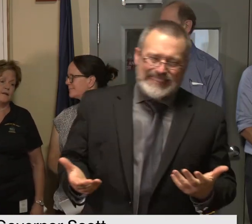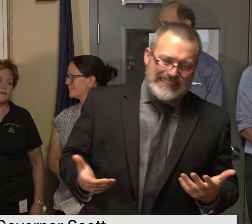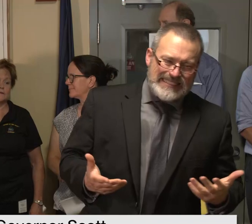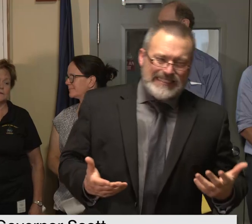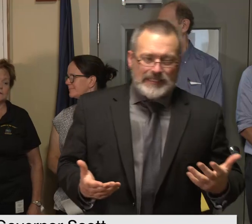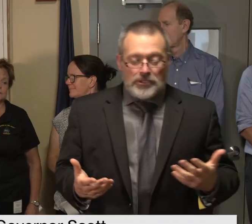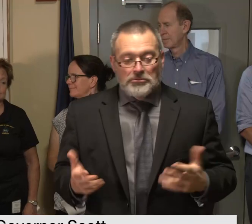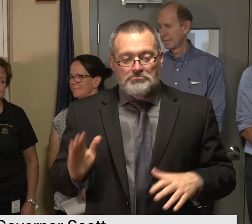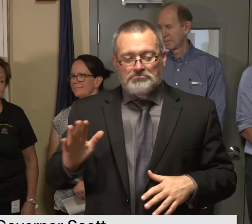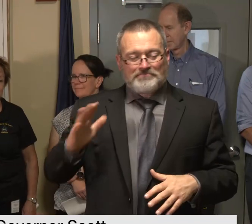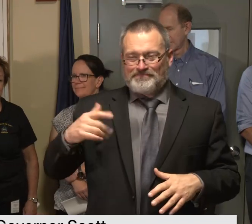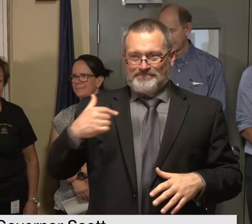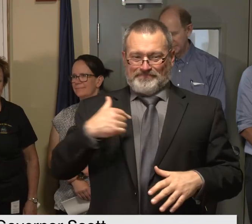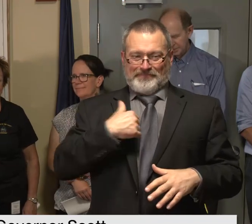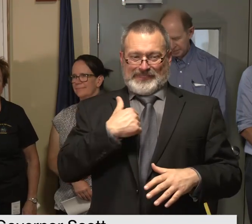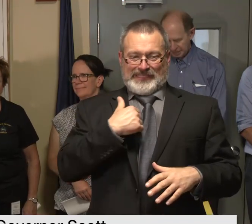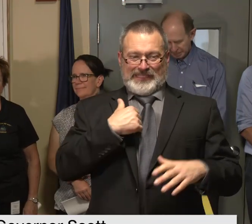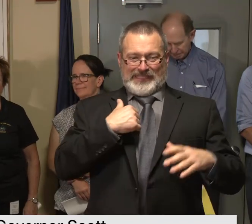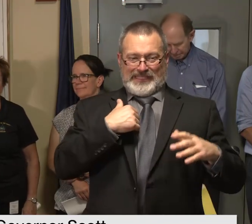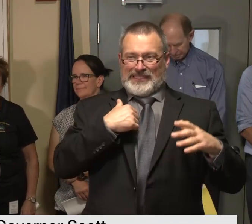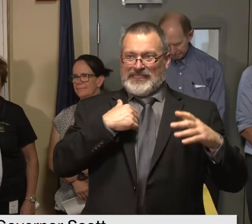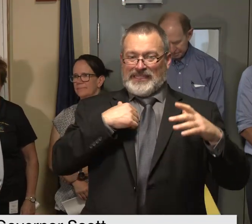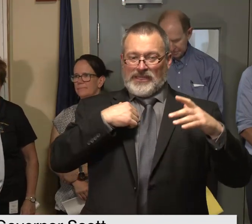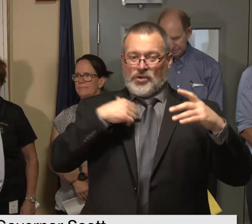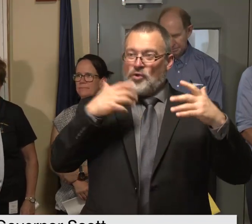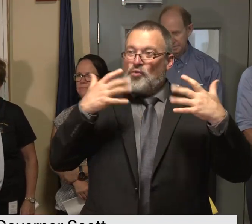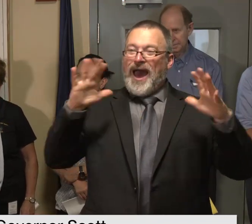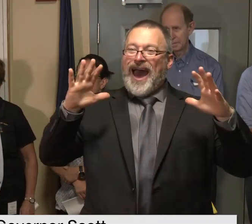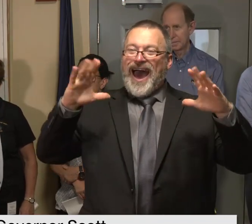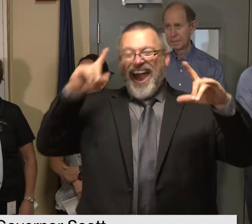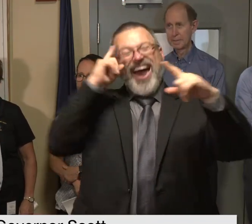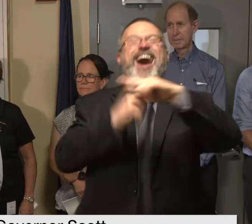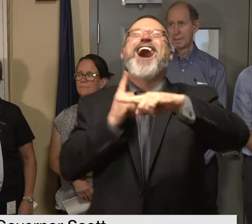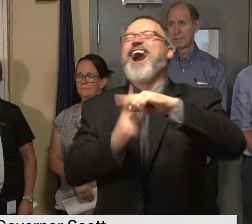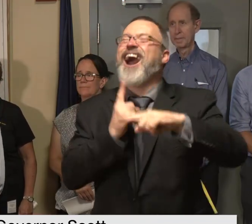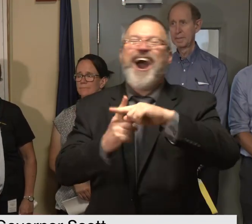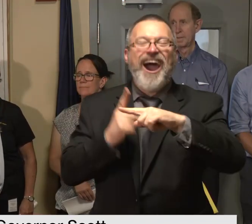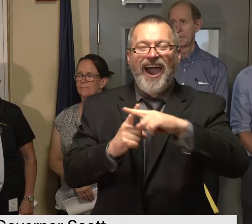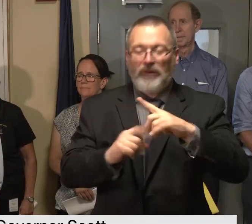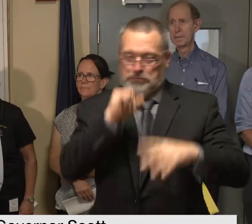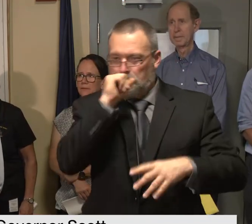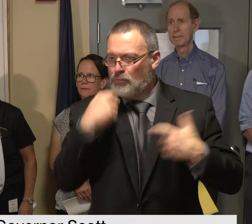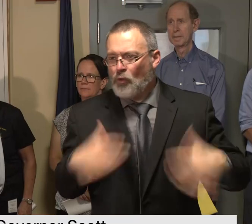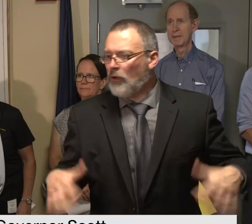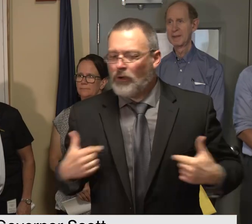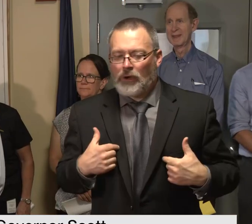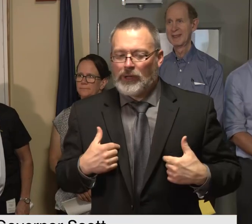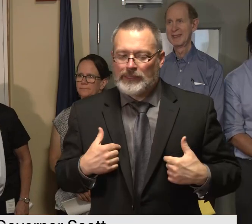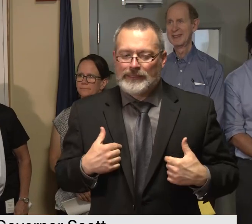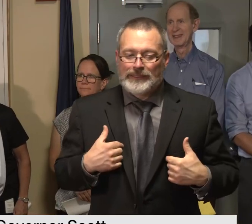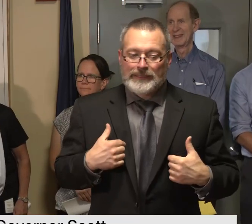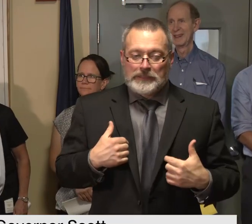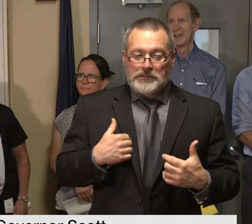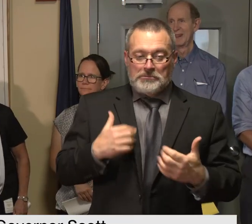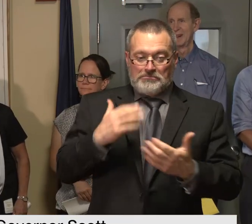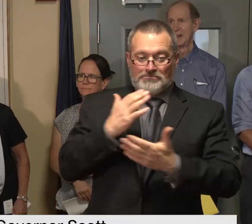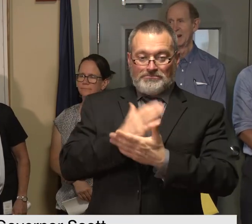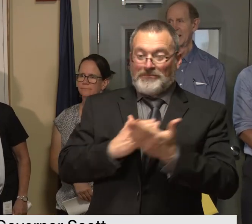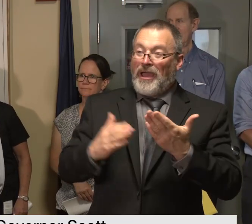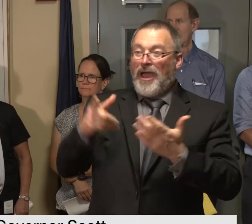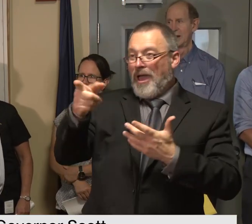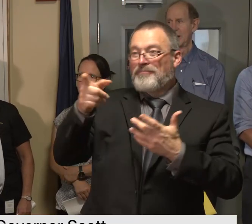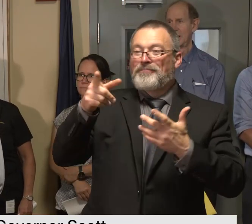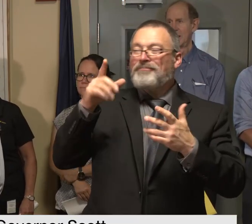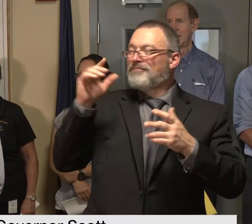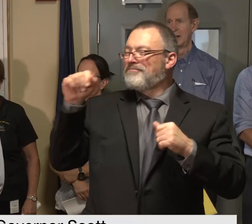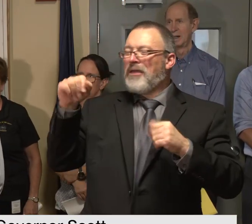setting the expectations too high on this and for some they think that the money will just start flowing in much